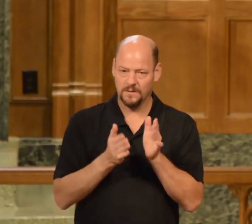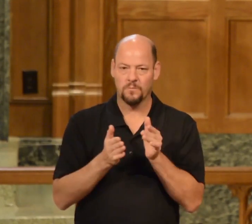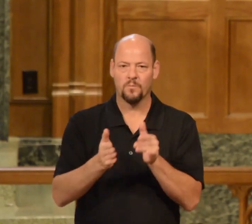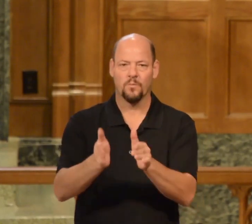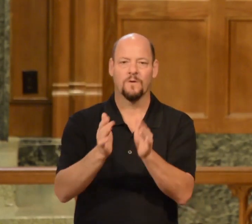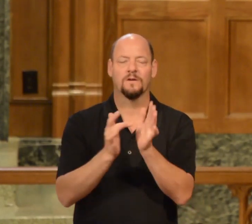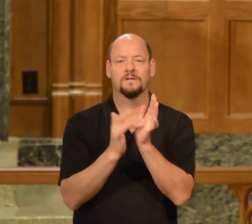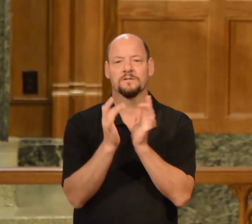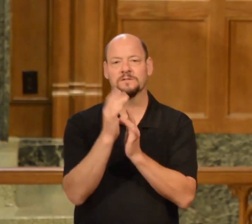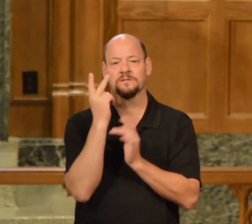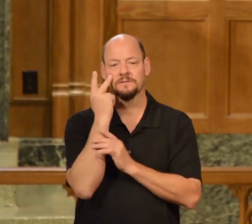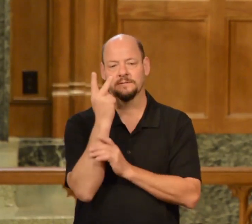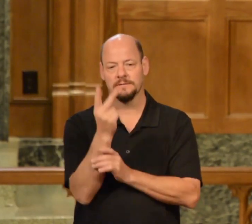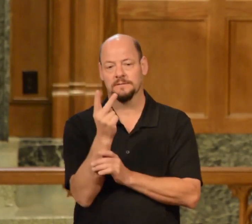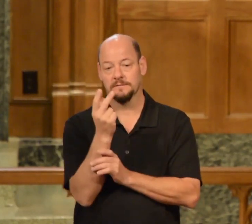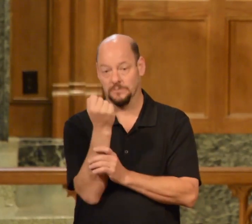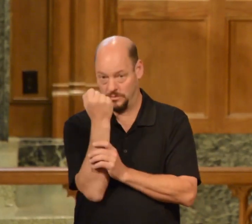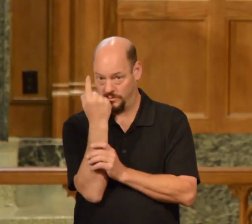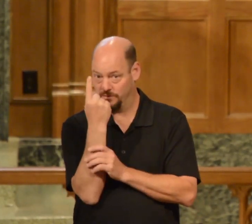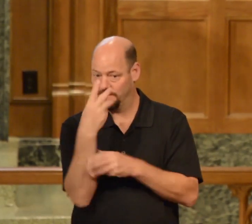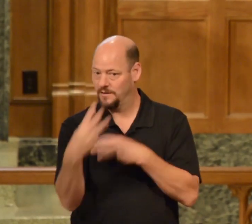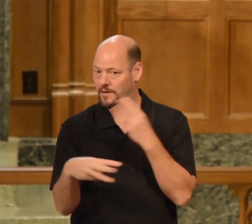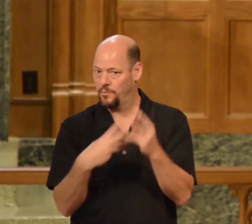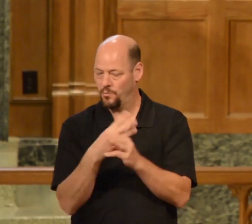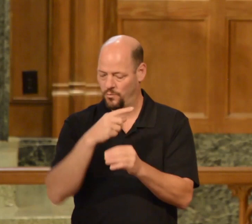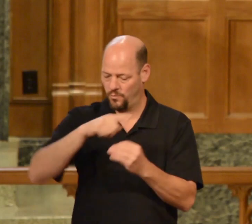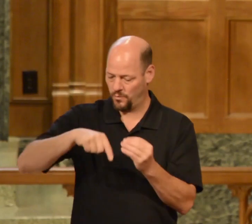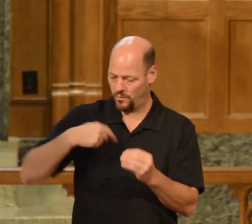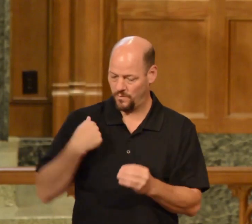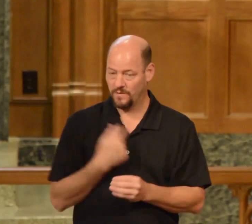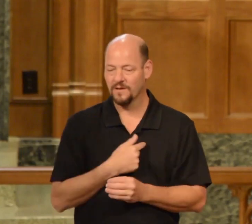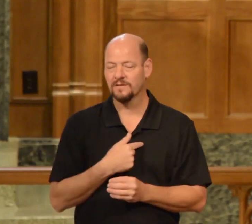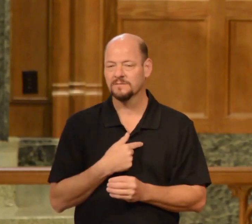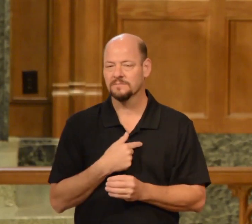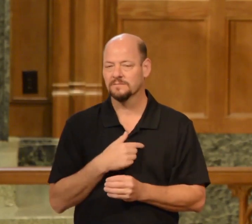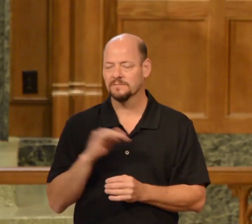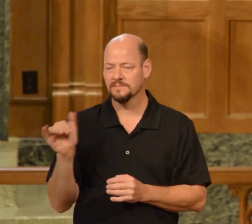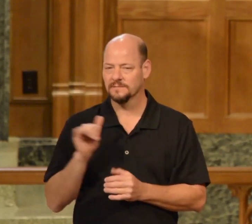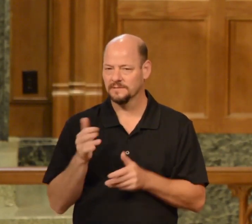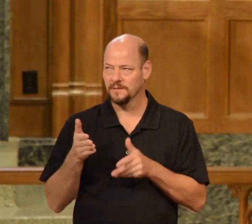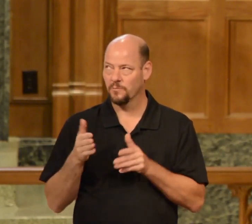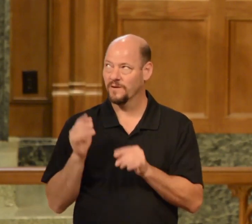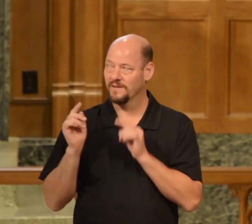to understand the world around us as Jesus understands it